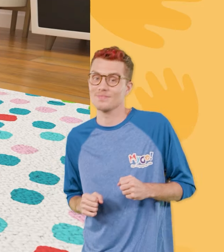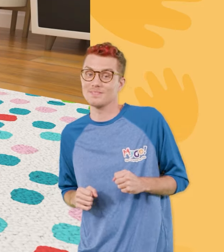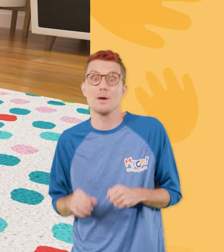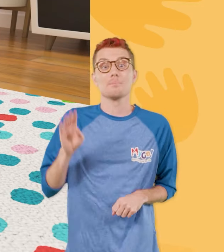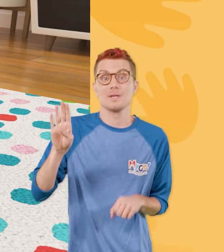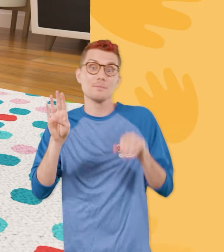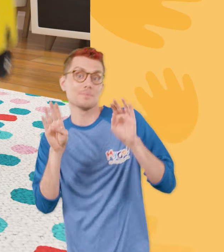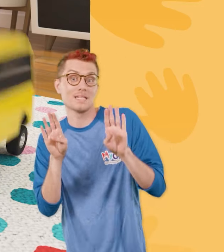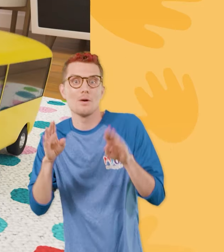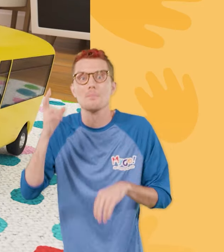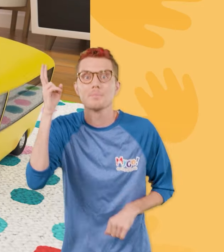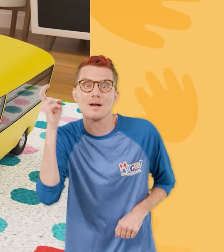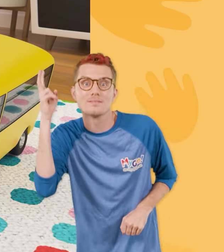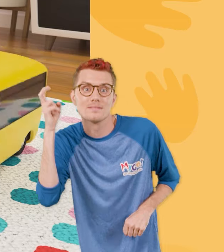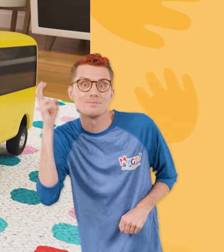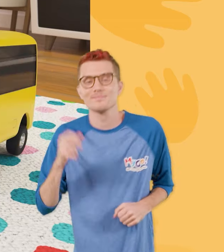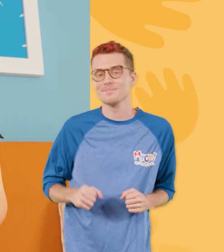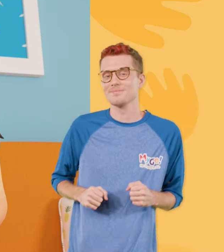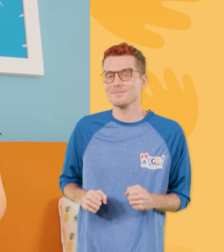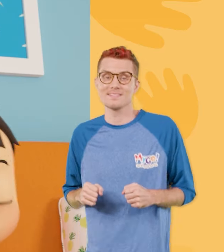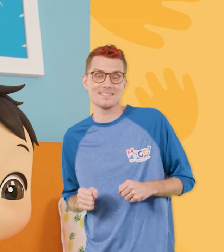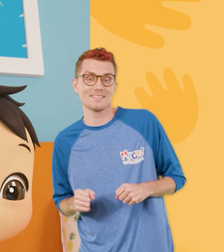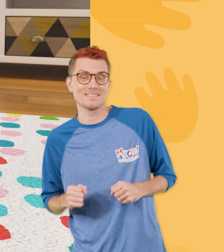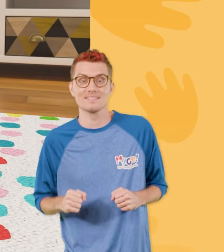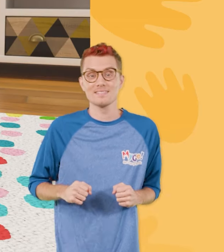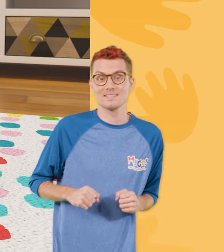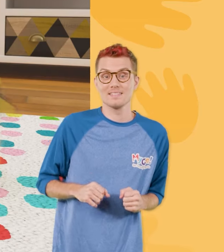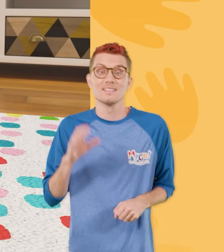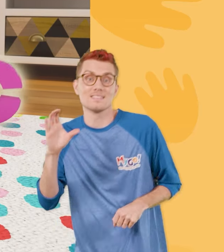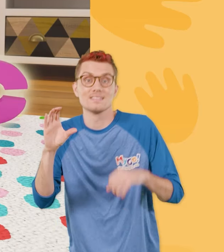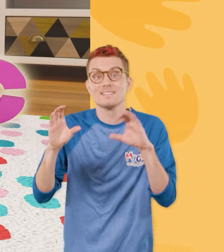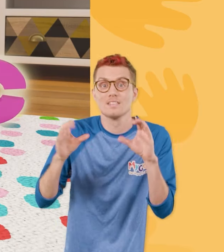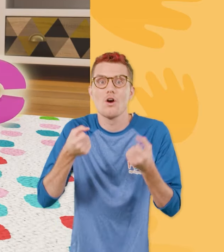Buh buh buster Cuh cuh cah